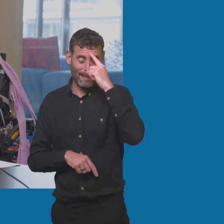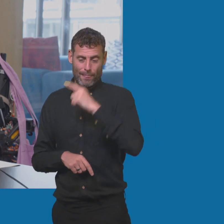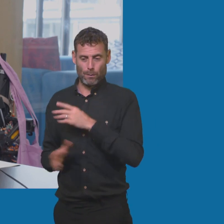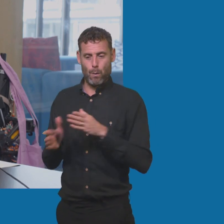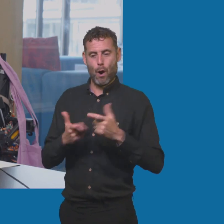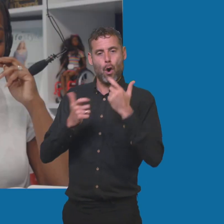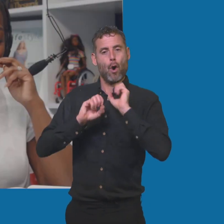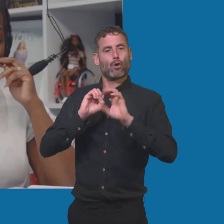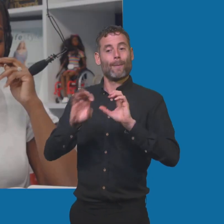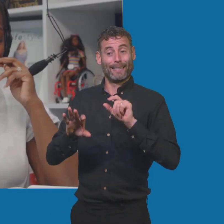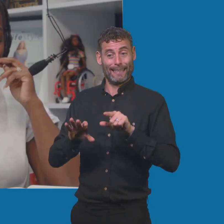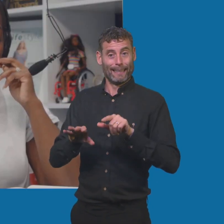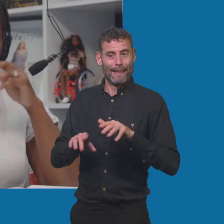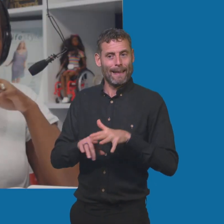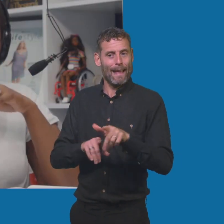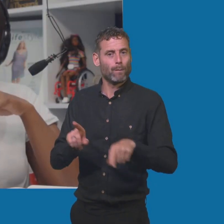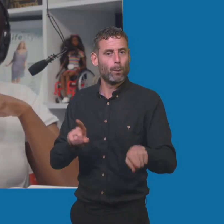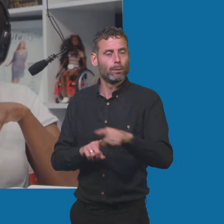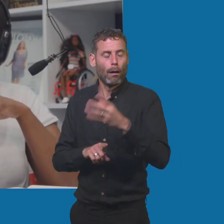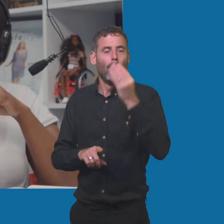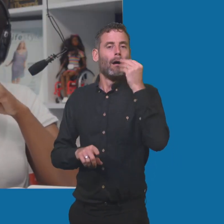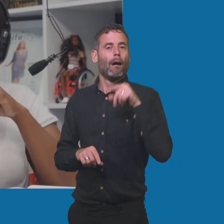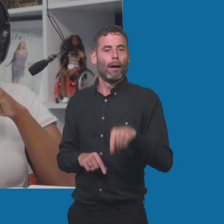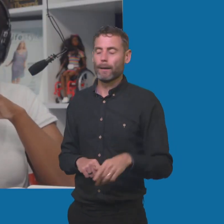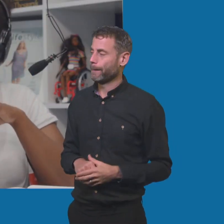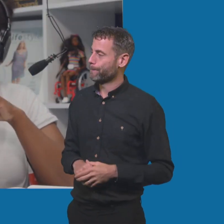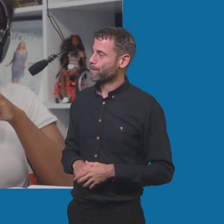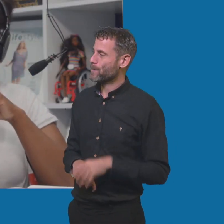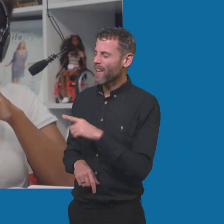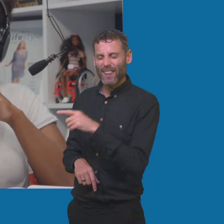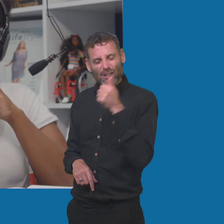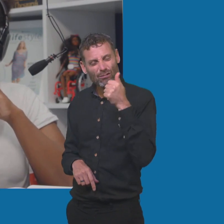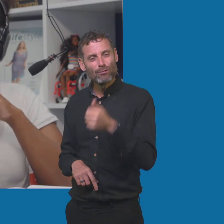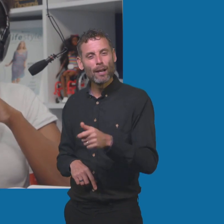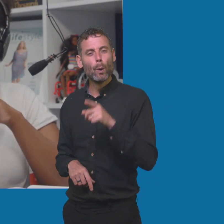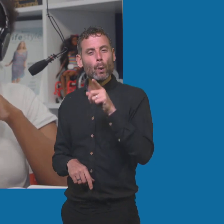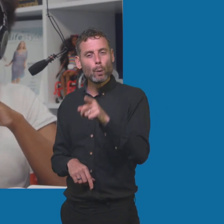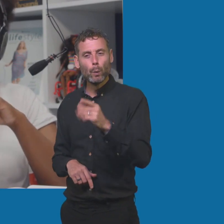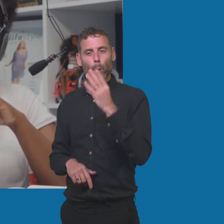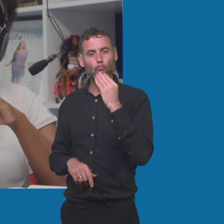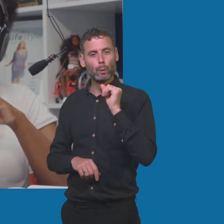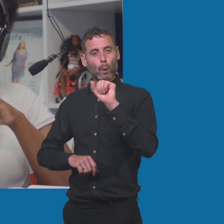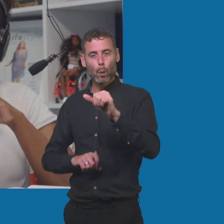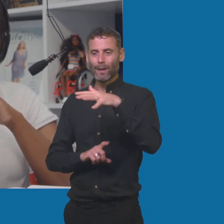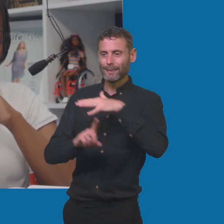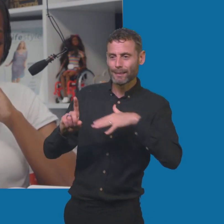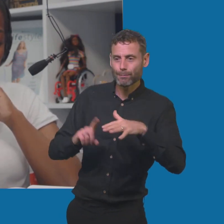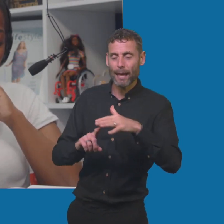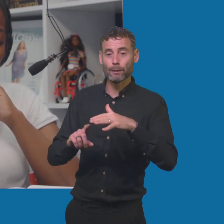You've used your platform as just a way to highlight and shine a light on issues within society. Yes. But